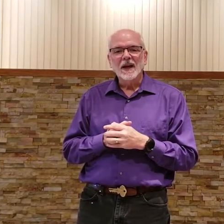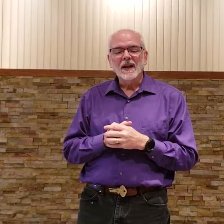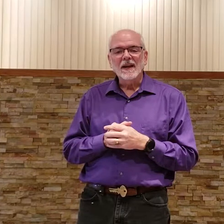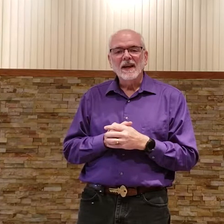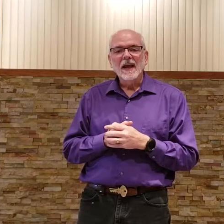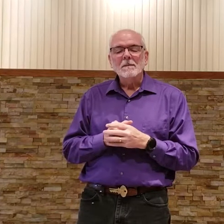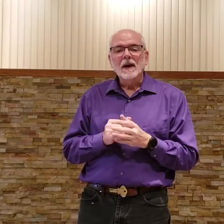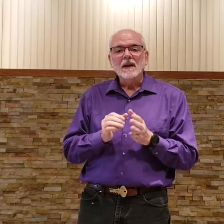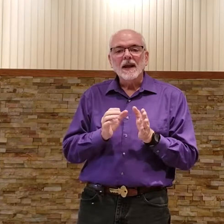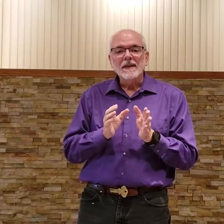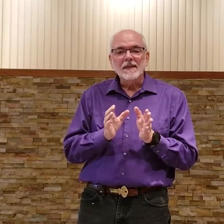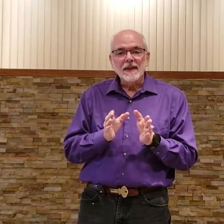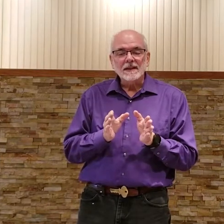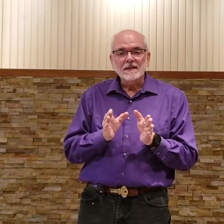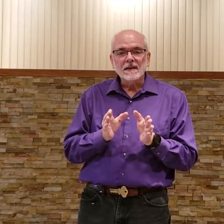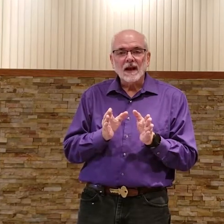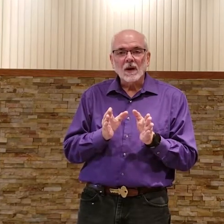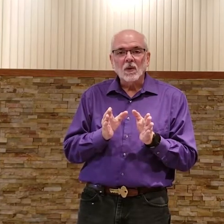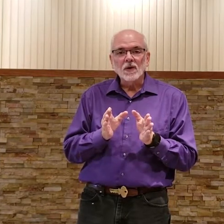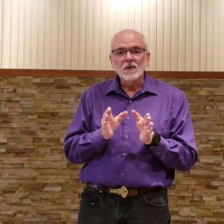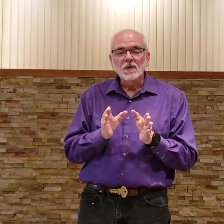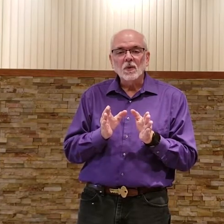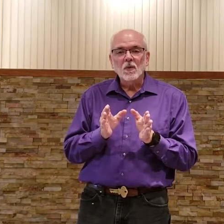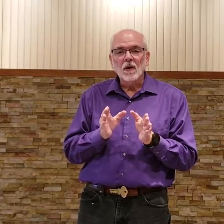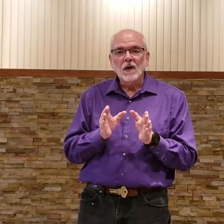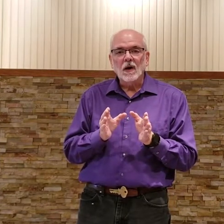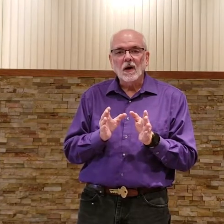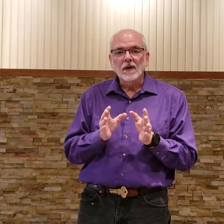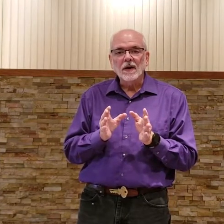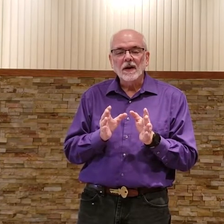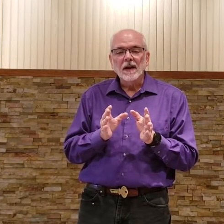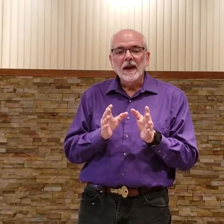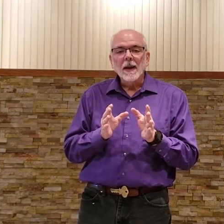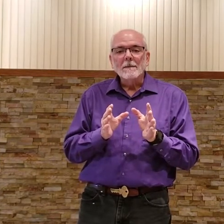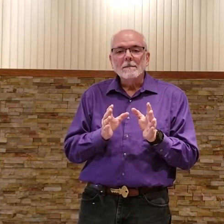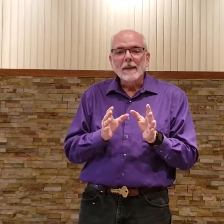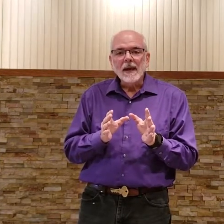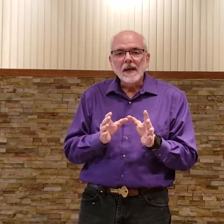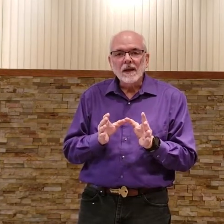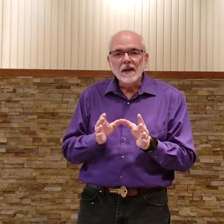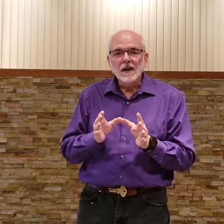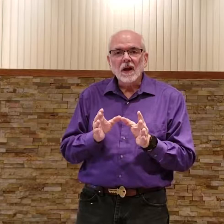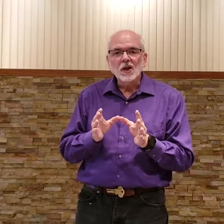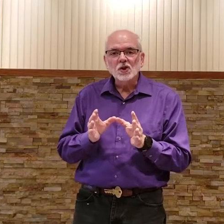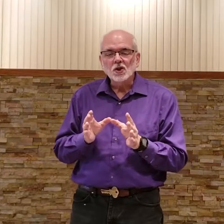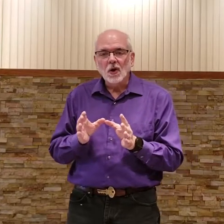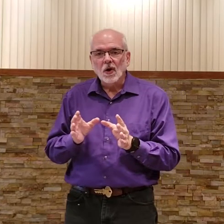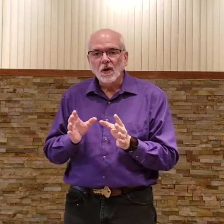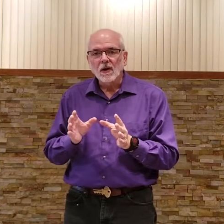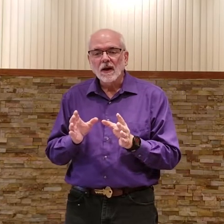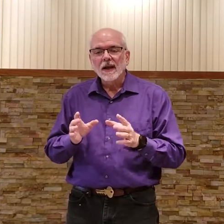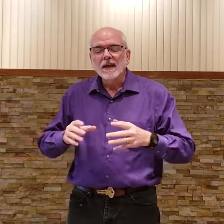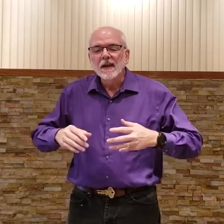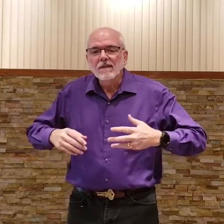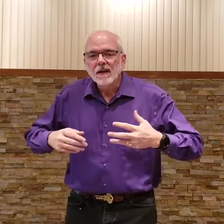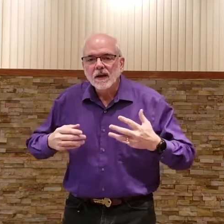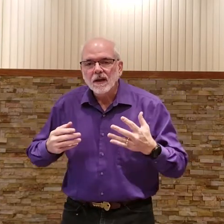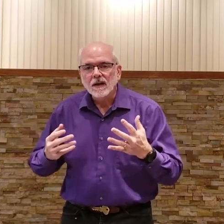But in this, I want you to work on making it a song, giving it